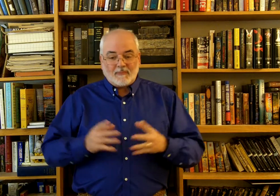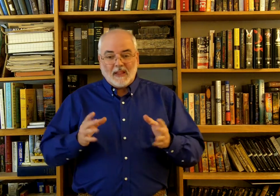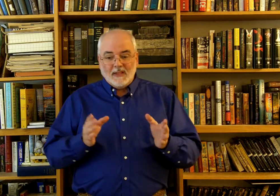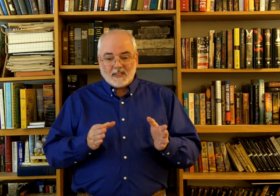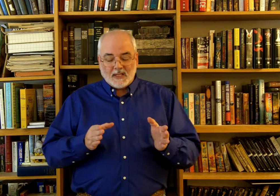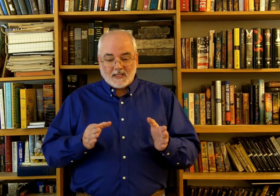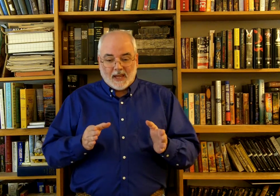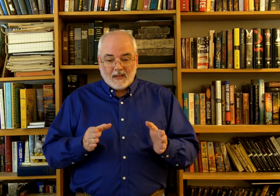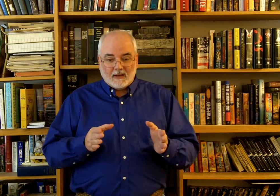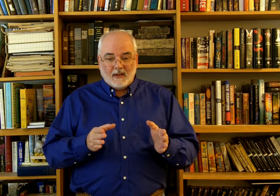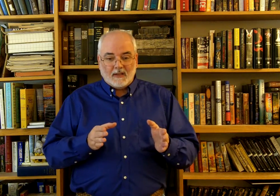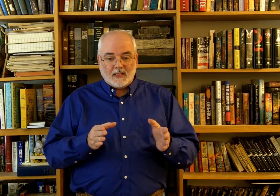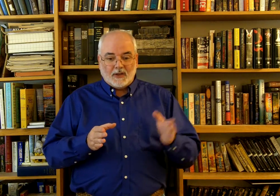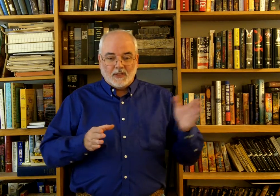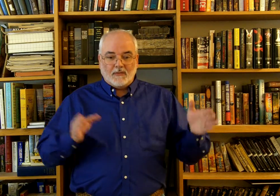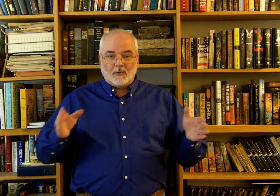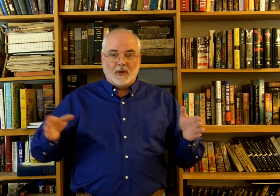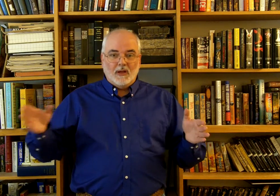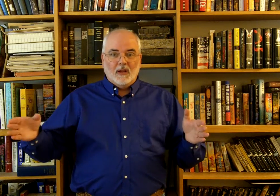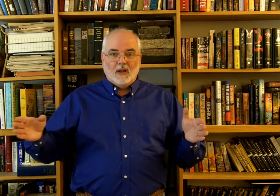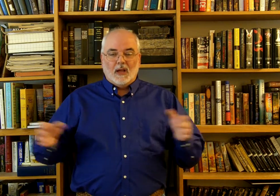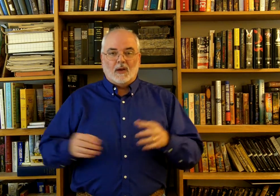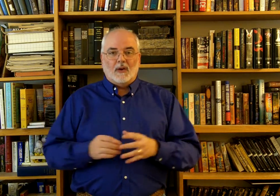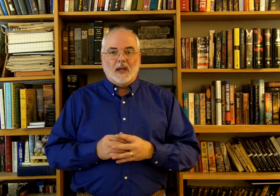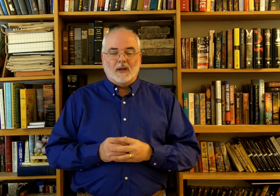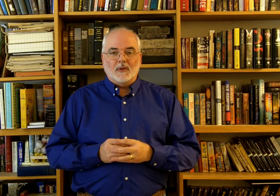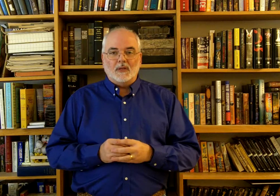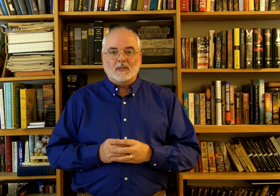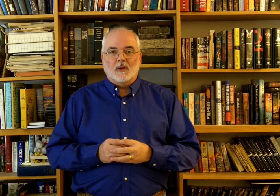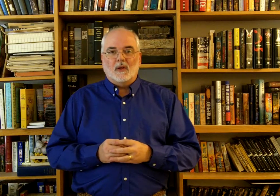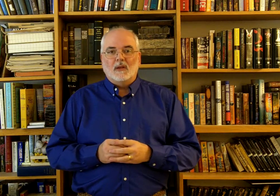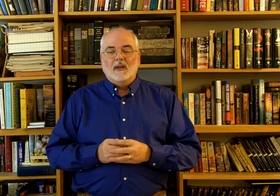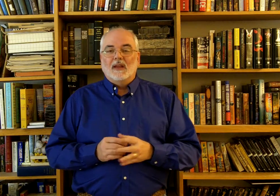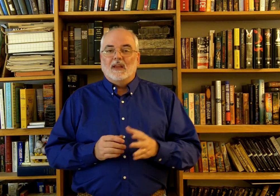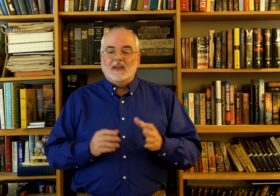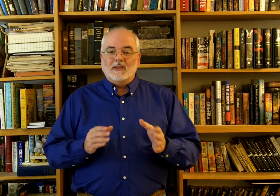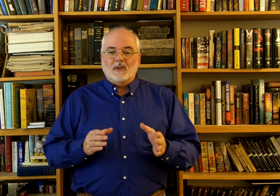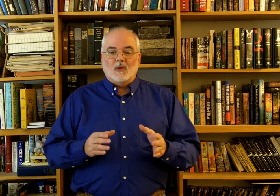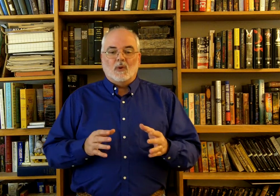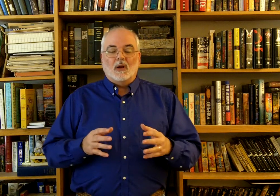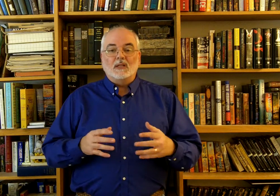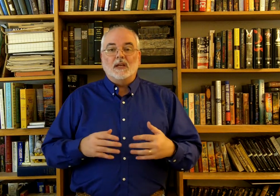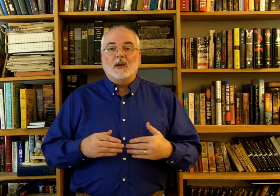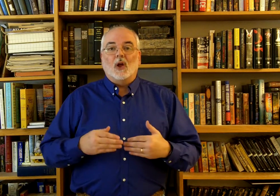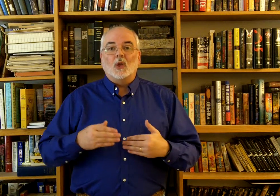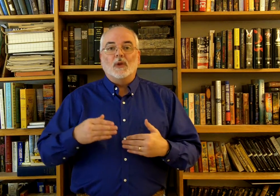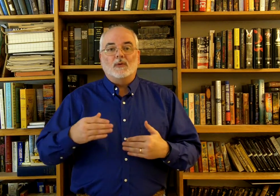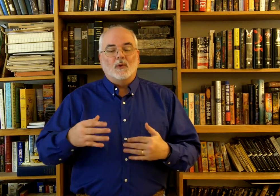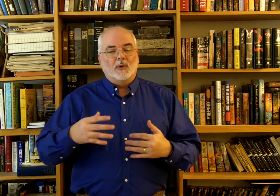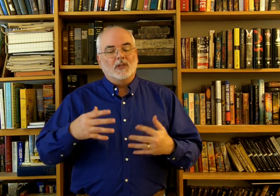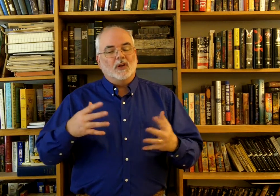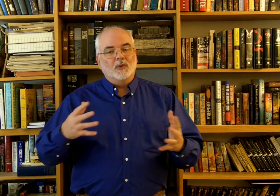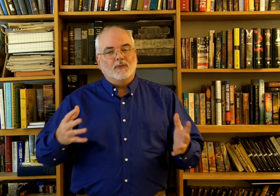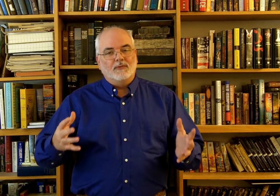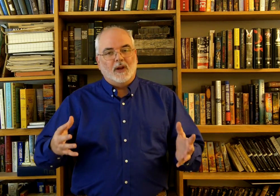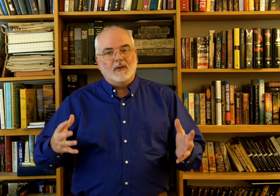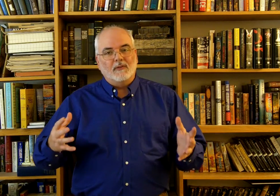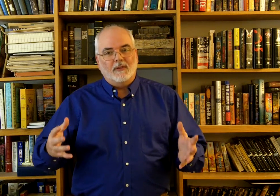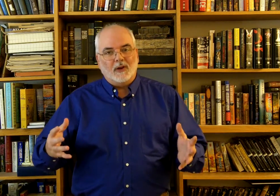This is the second in the series of three in learning how to do this song. In this song, we're going to sing it all the way through. It's going to do it very, very